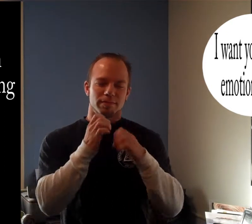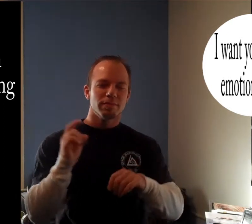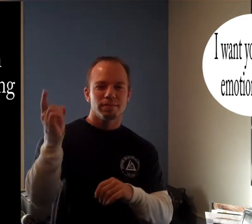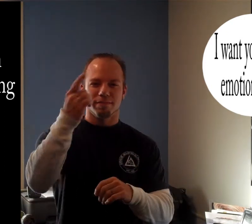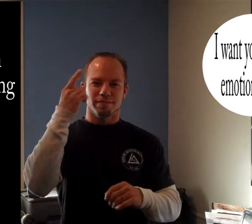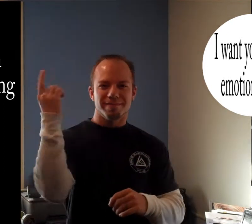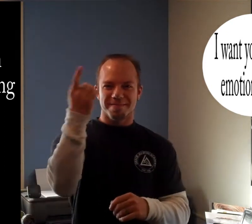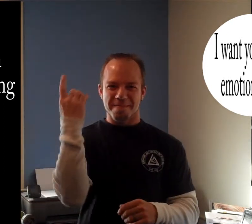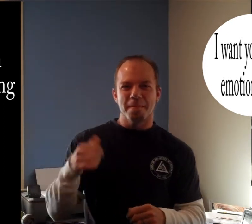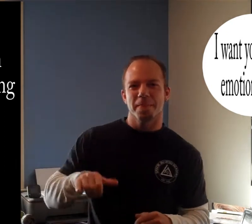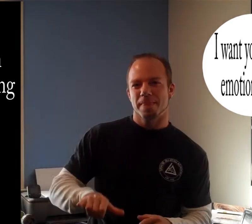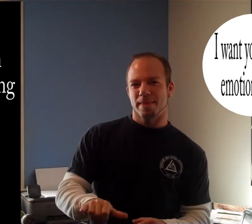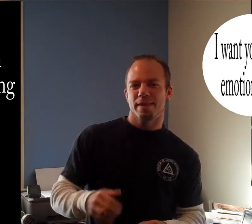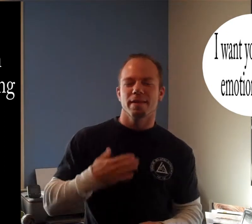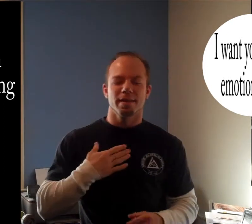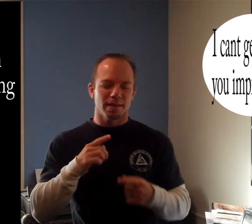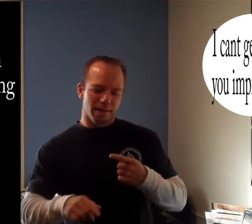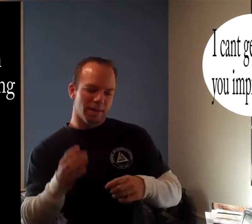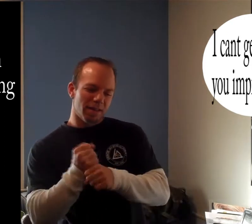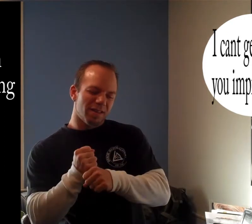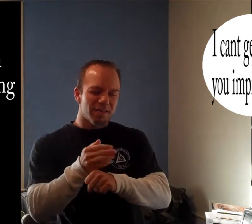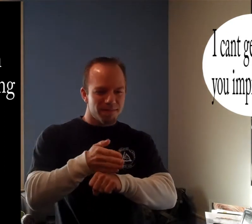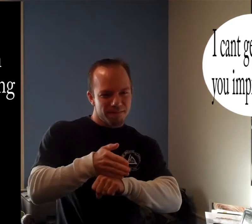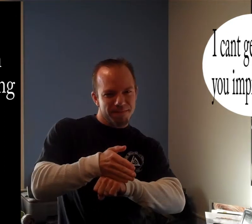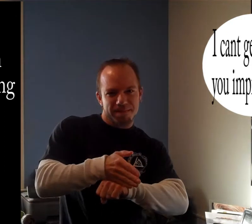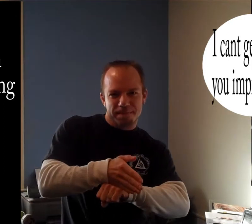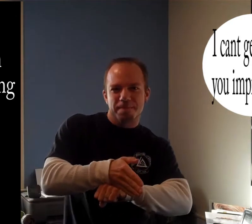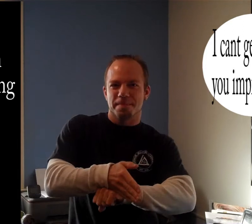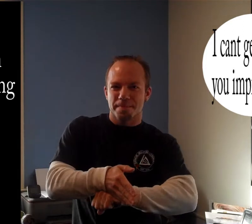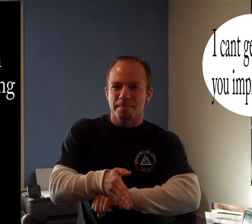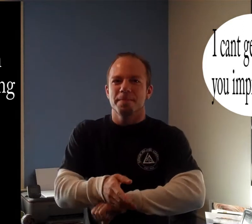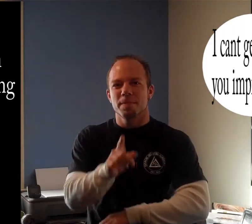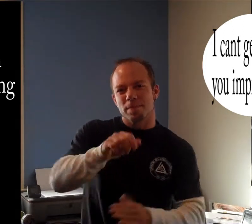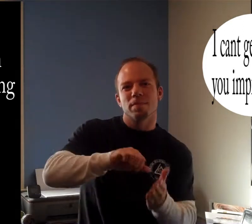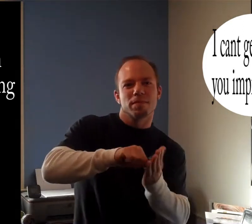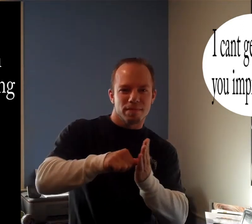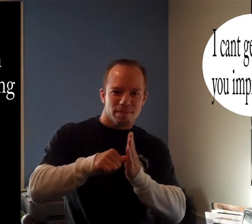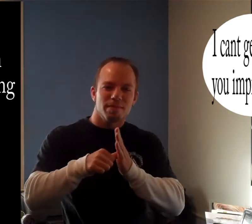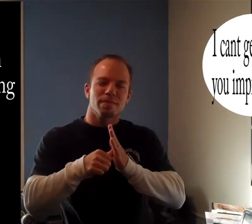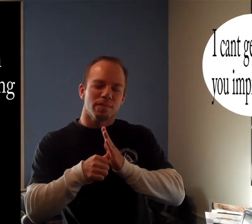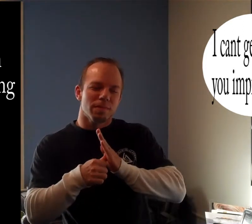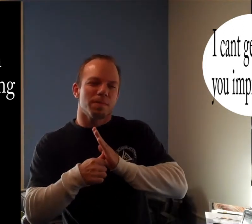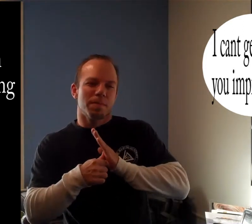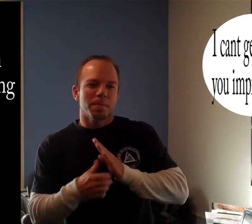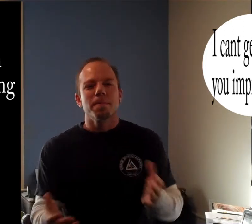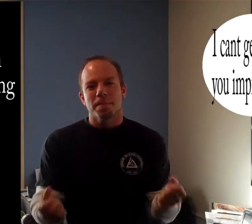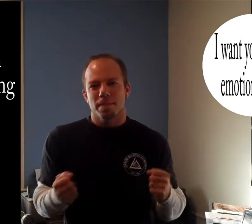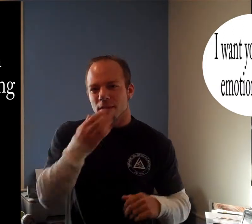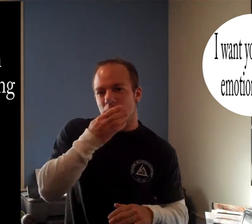endlessly. I can't get over you. You left your mark on me. I want your